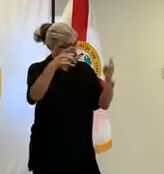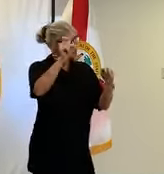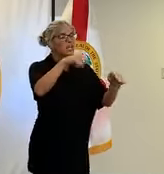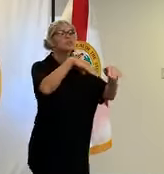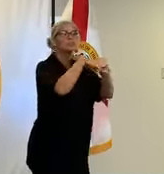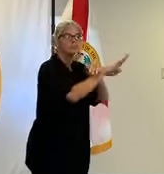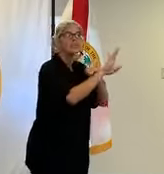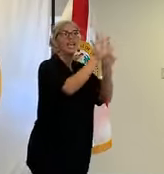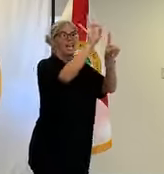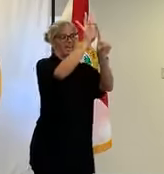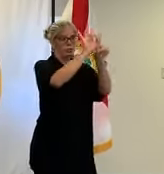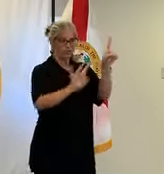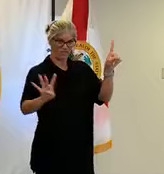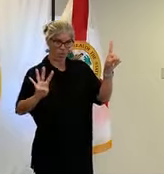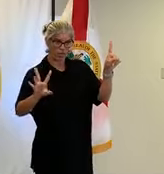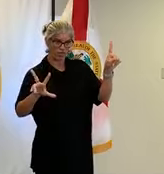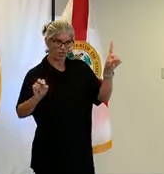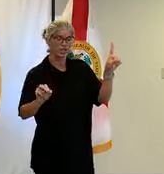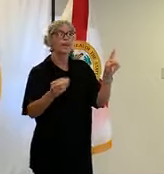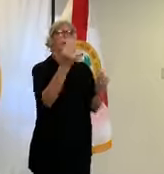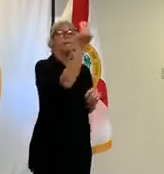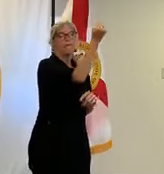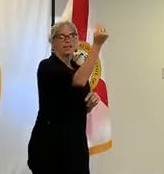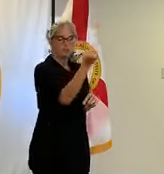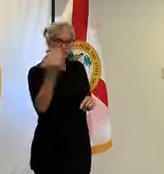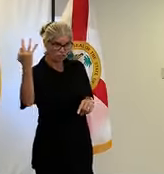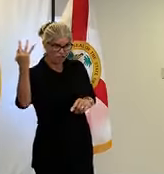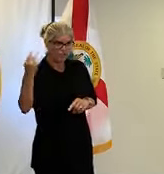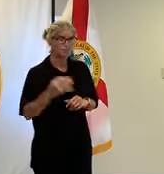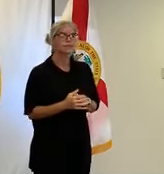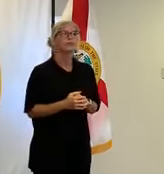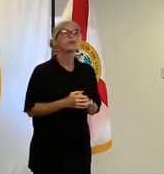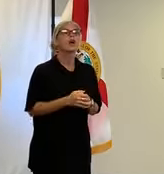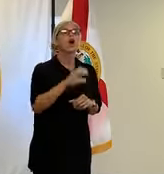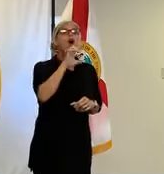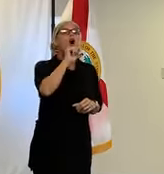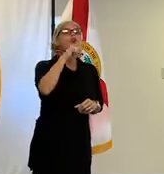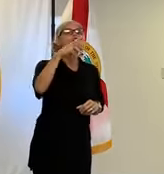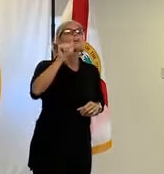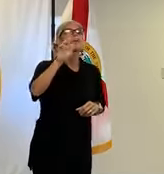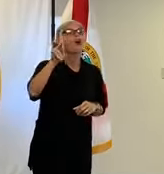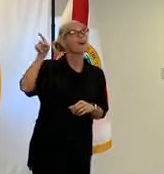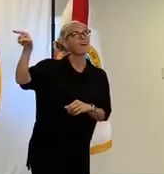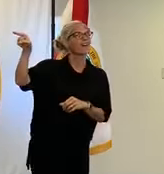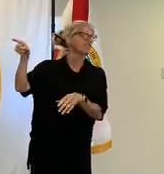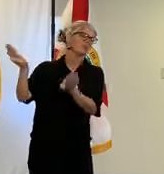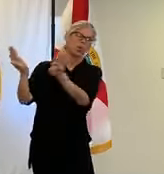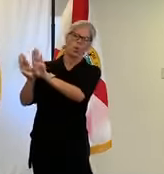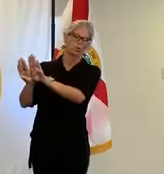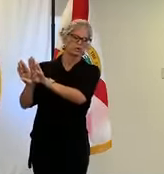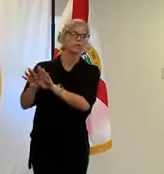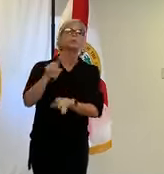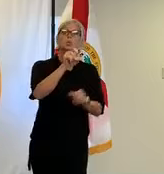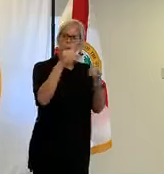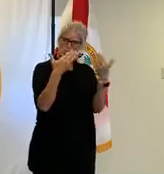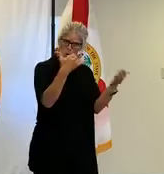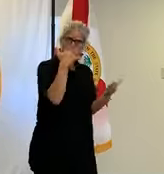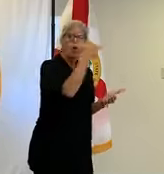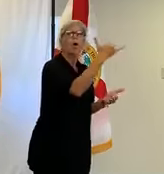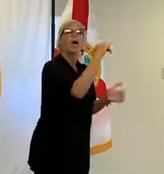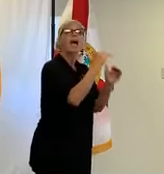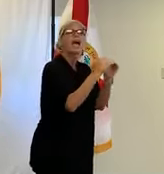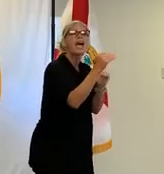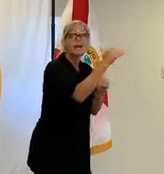to 4 30 p.m monday to friday the orange park branch remains closed you can call ahead to the property appraiser at